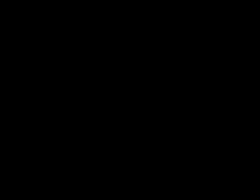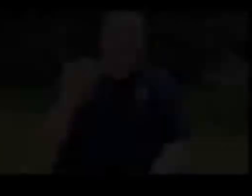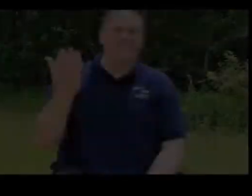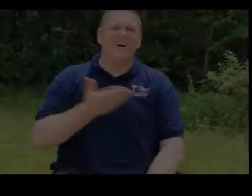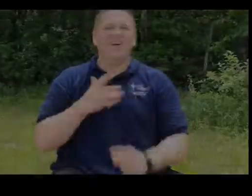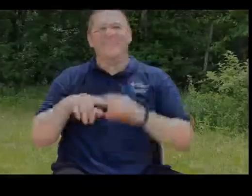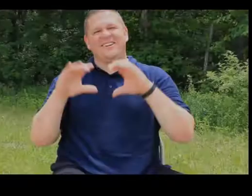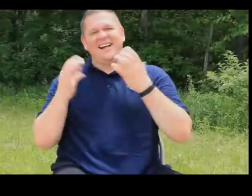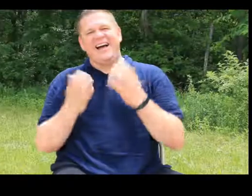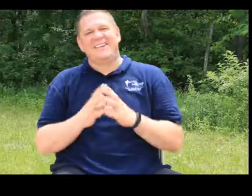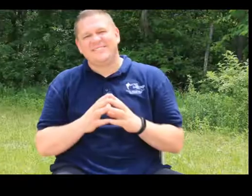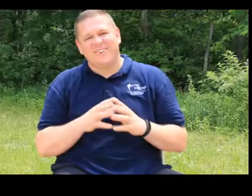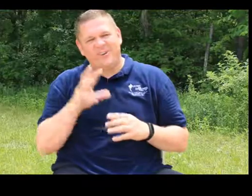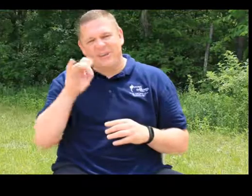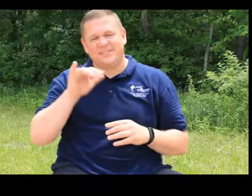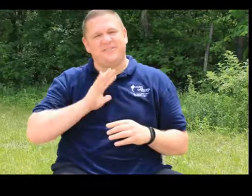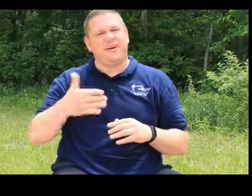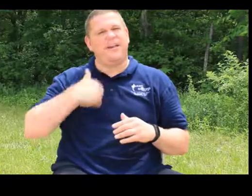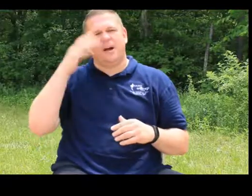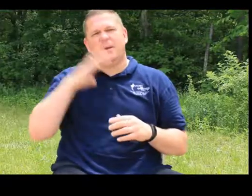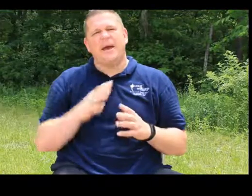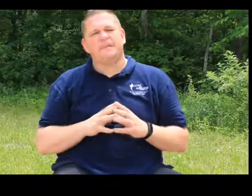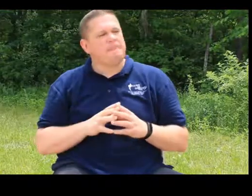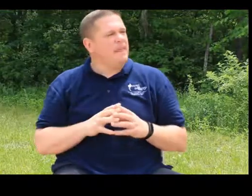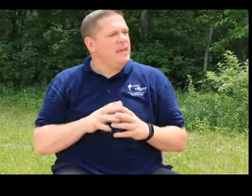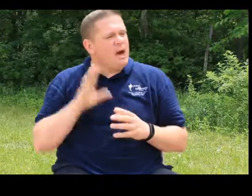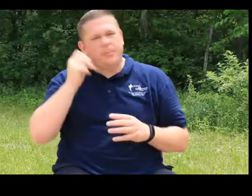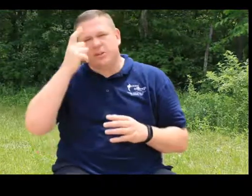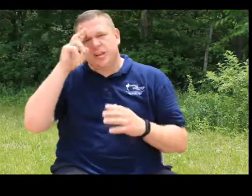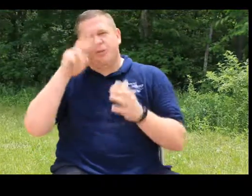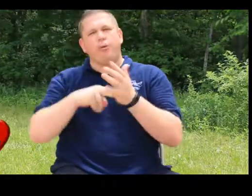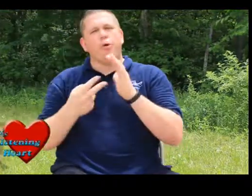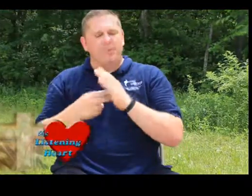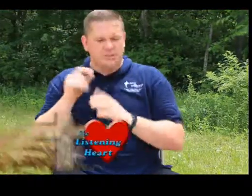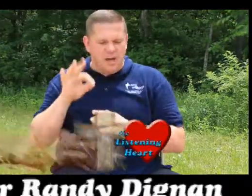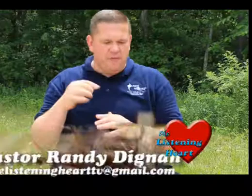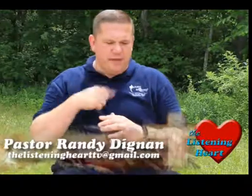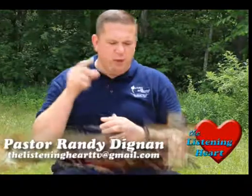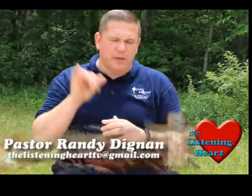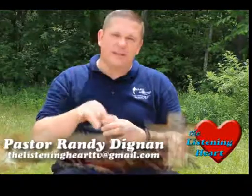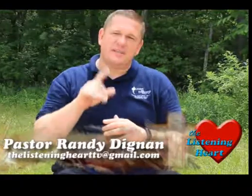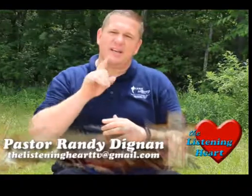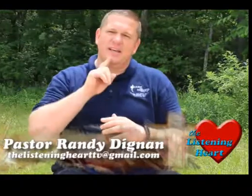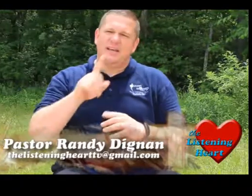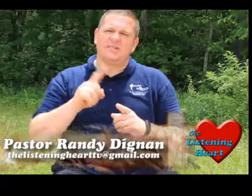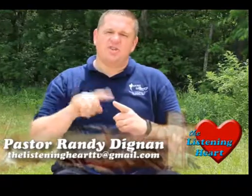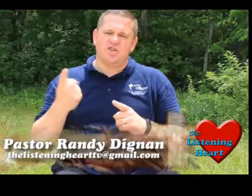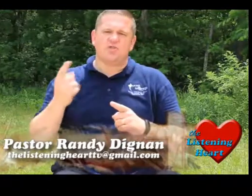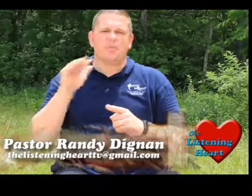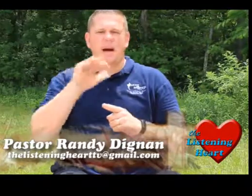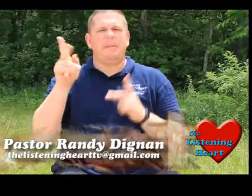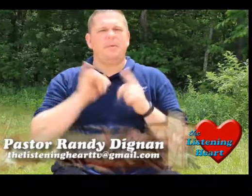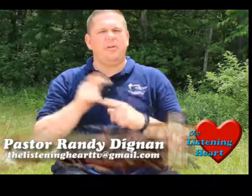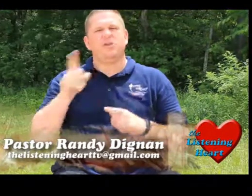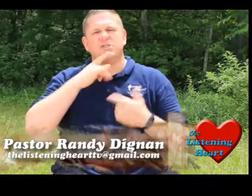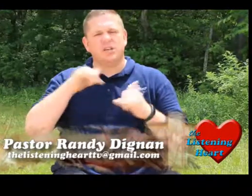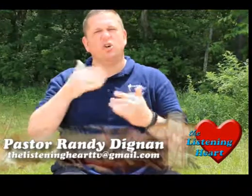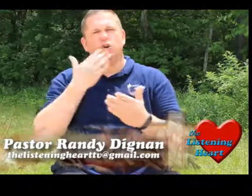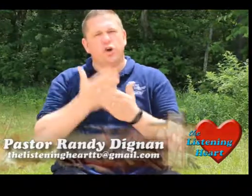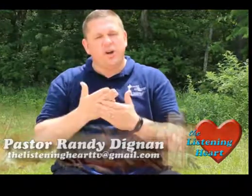All right. Welcome to class. Boy, Wesley's a fine young man. I hope you understand the purpose of me doing this is to just remind people that there are still good